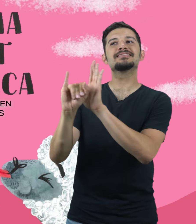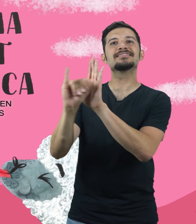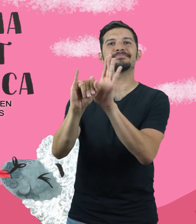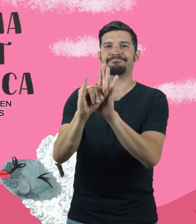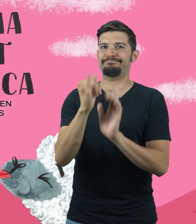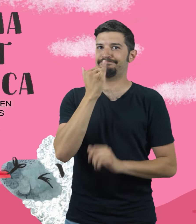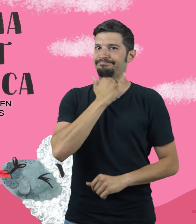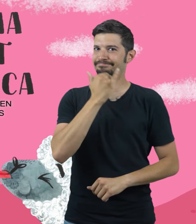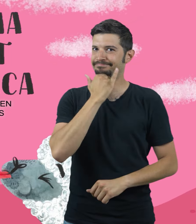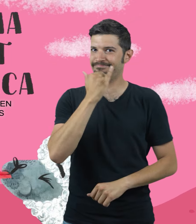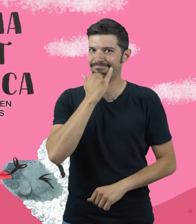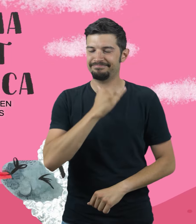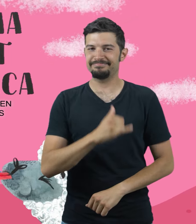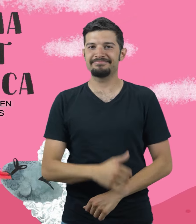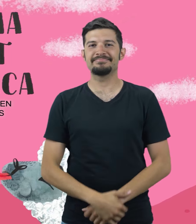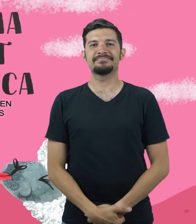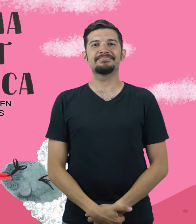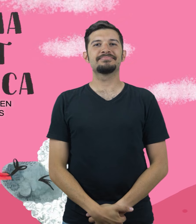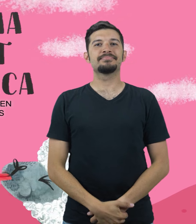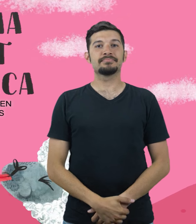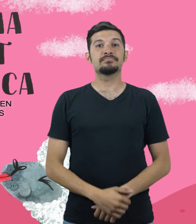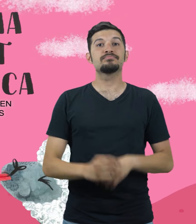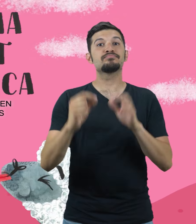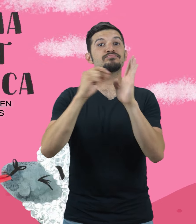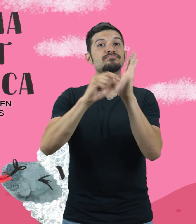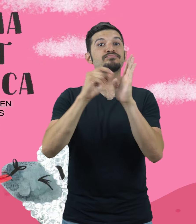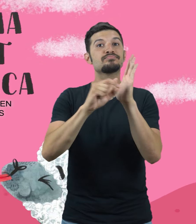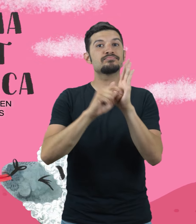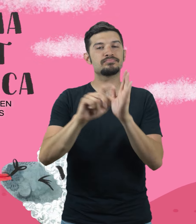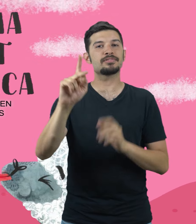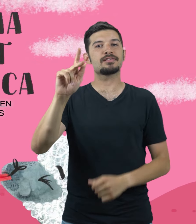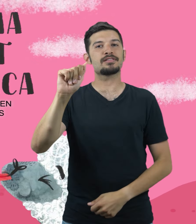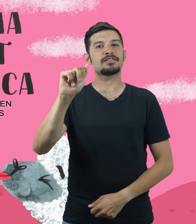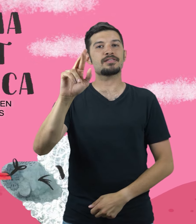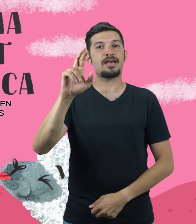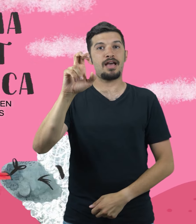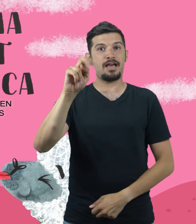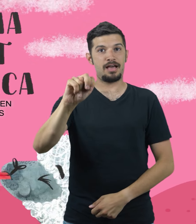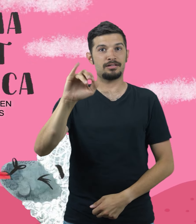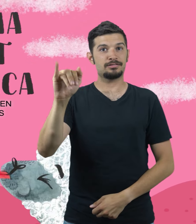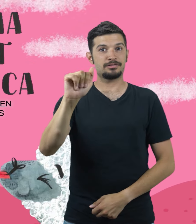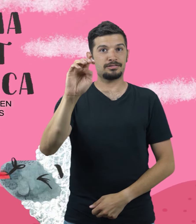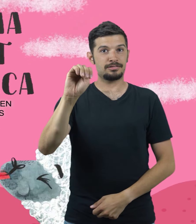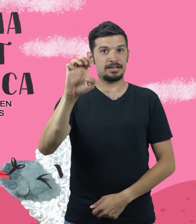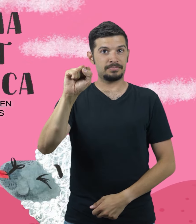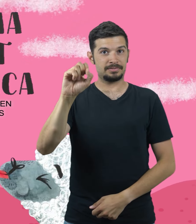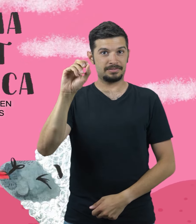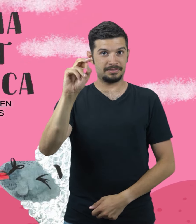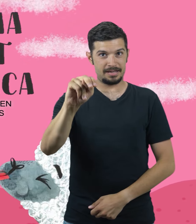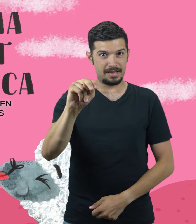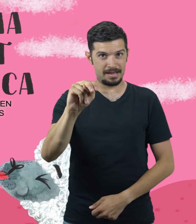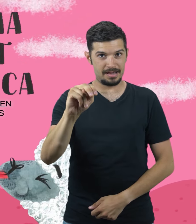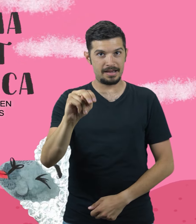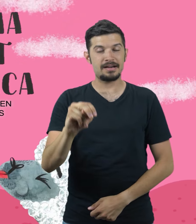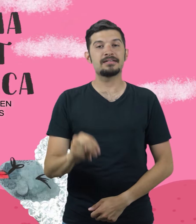animal identities. An animated llama and an animated alpaca with their tongues out, spit back and forth. Written by Karen